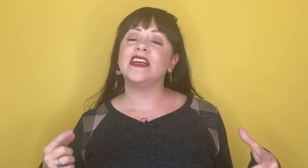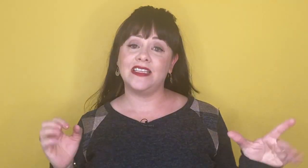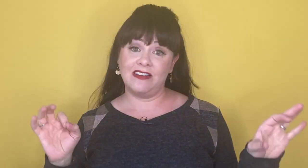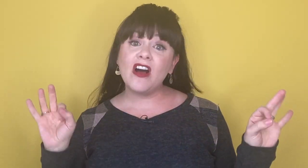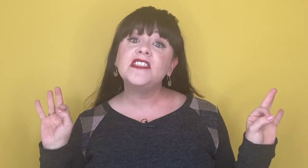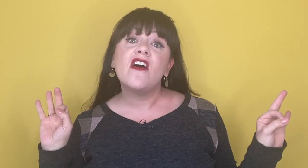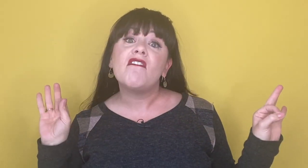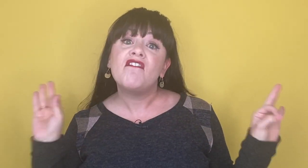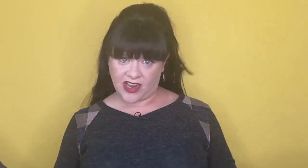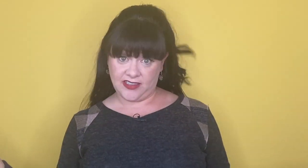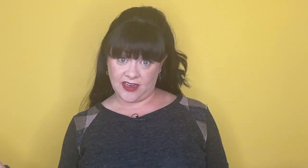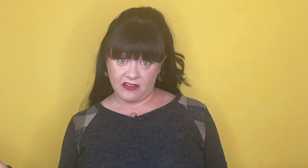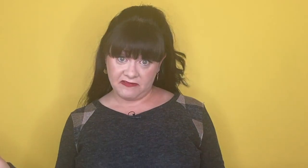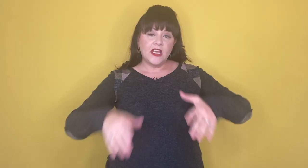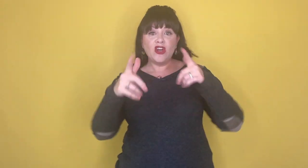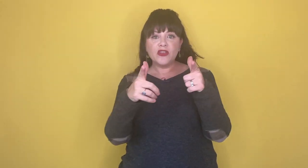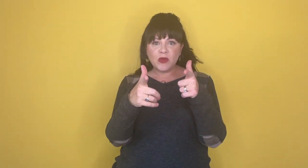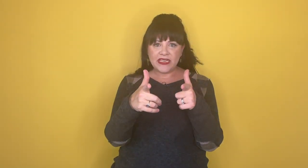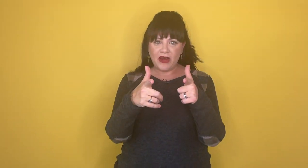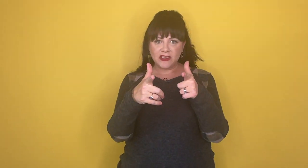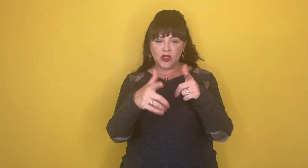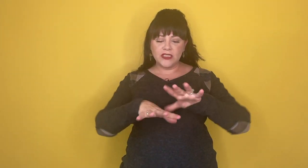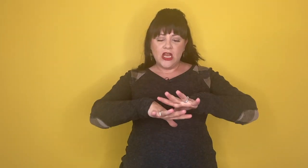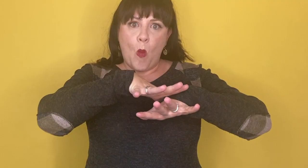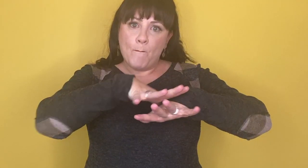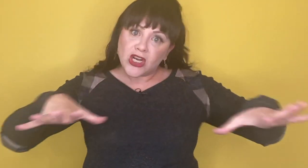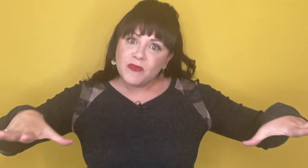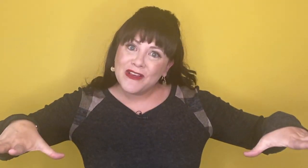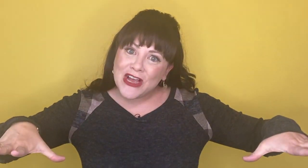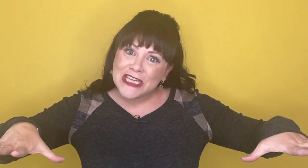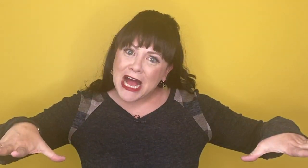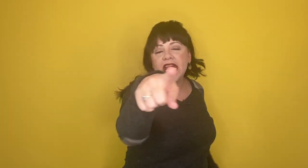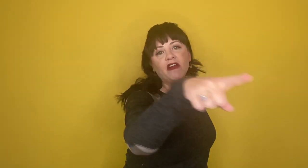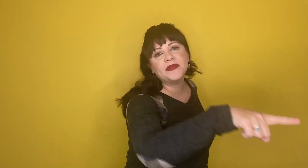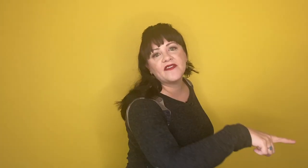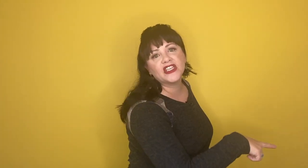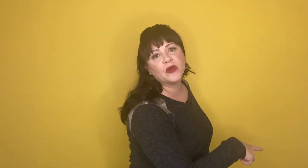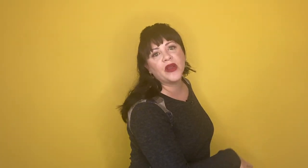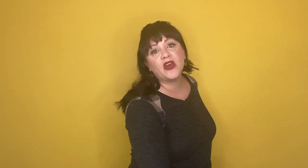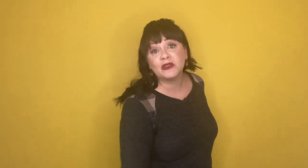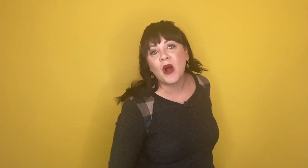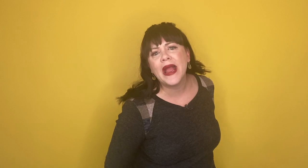Because it involves fun stuff. You know those sweet potato casseroles? Marshmallows on top? Enneagram 7s are going to bring those. Why?